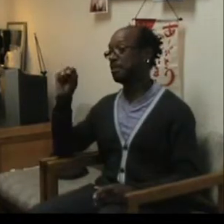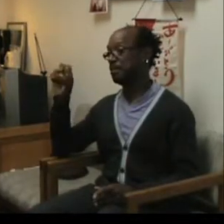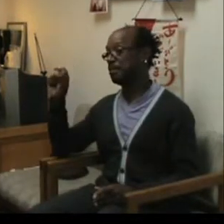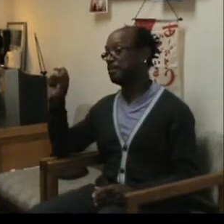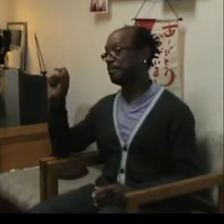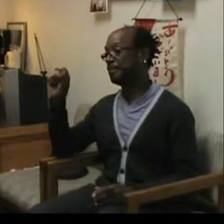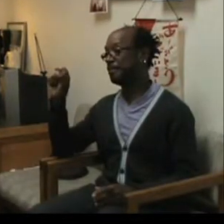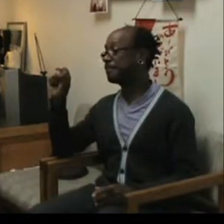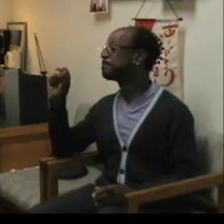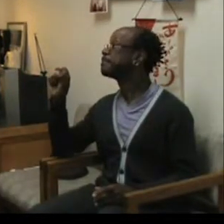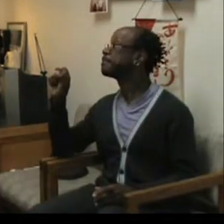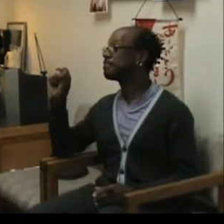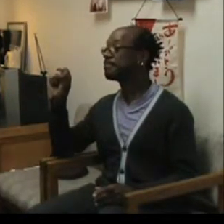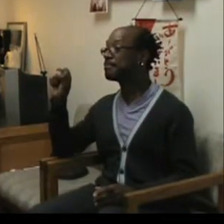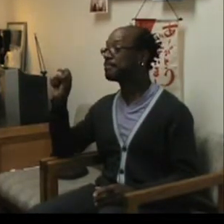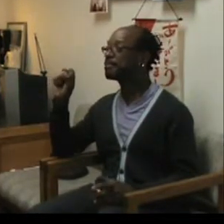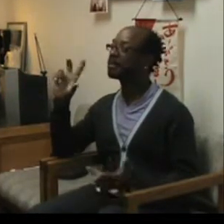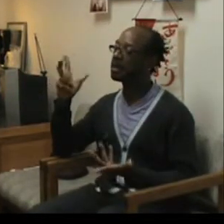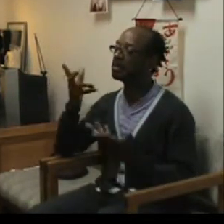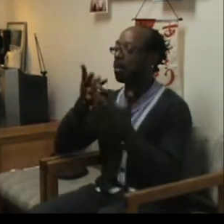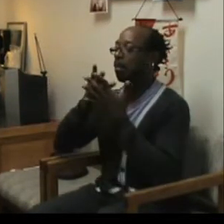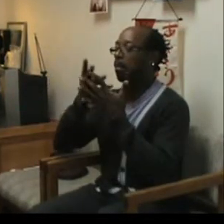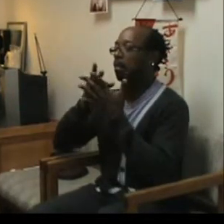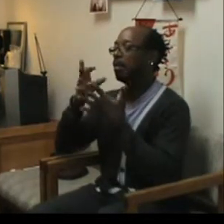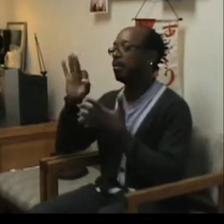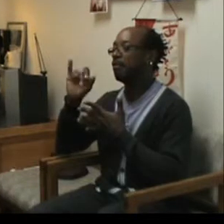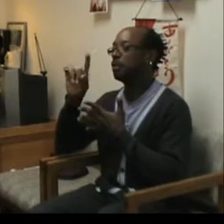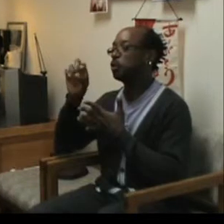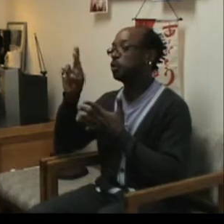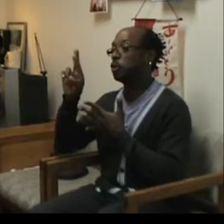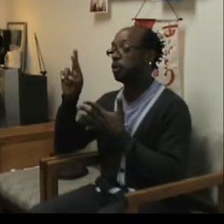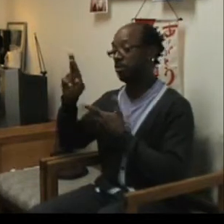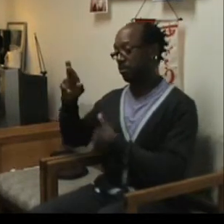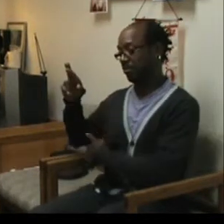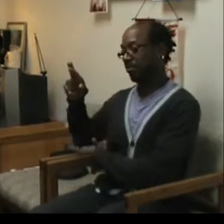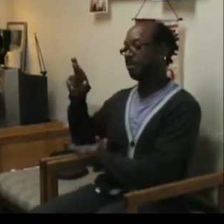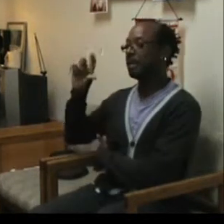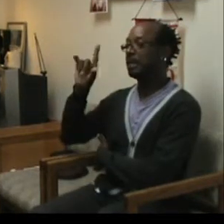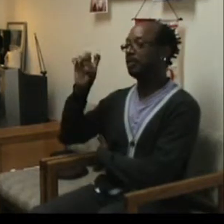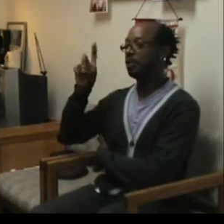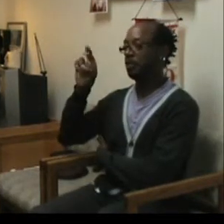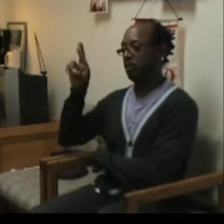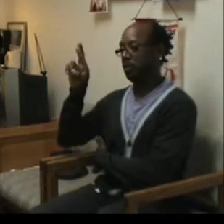It's filtered by the liver and the kidneys